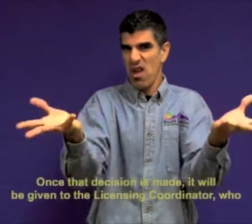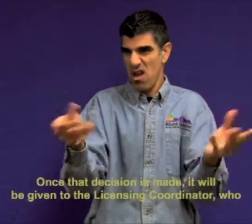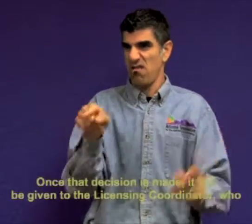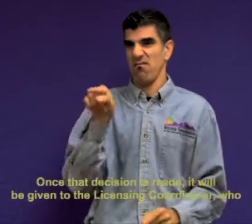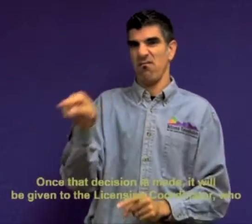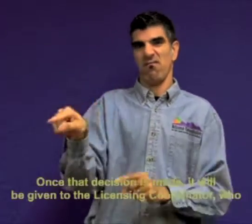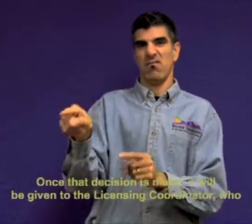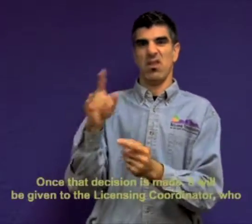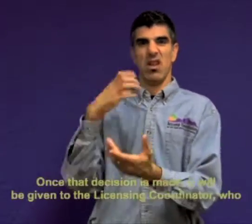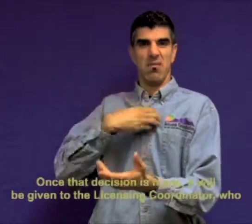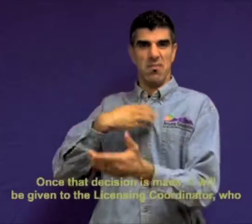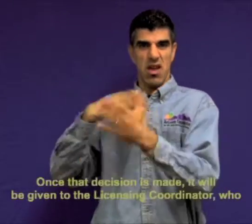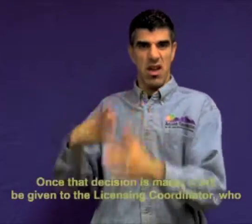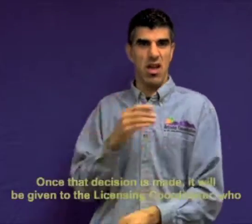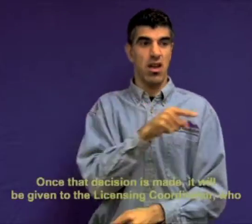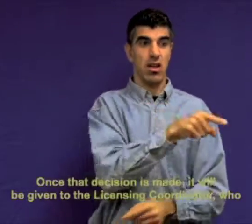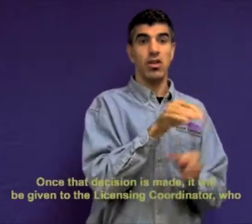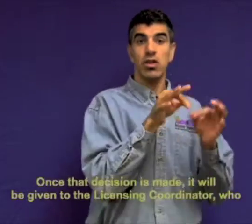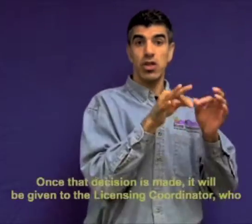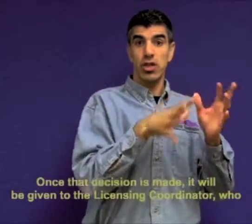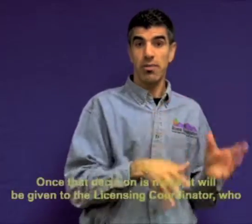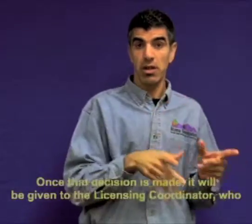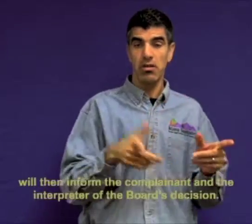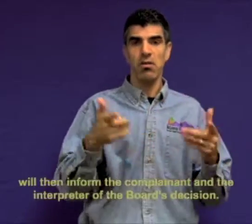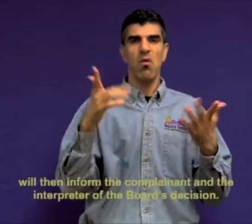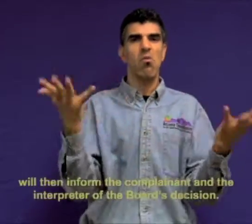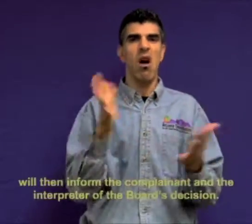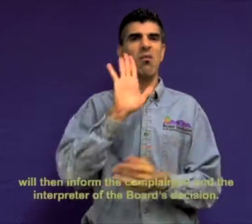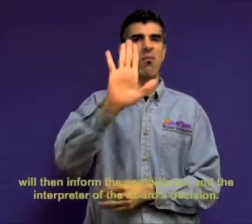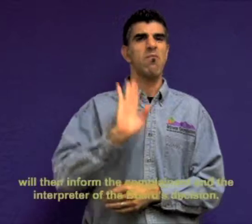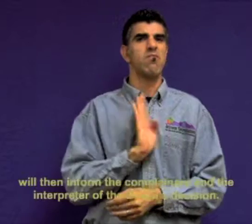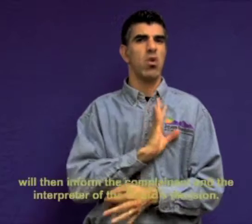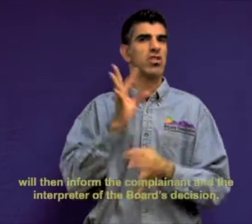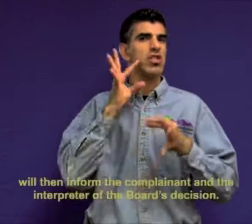Licensing Coordinator who will then inform the complainant and the interpreter of the board's decision.